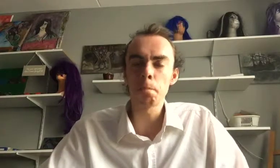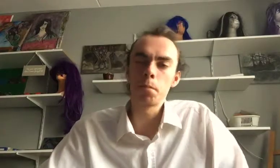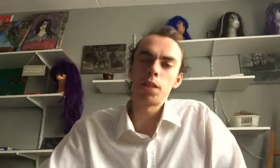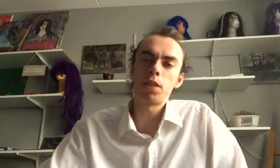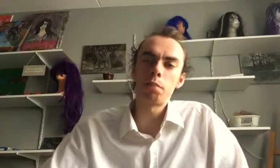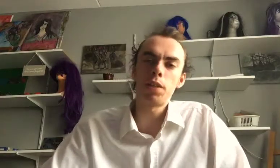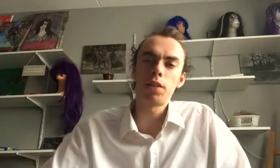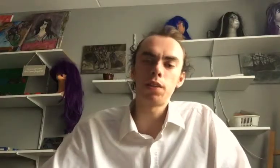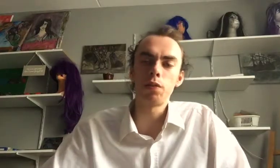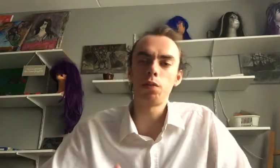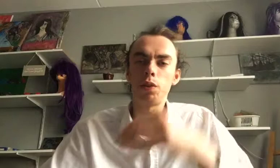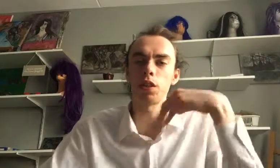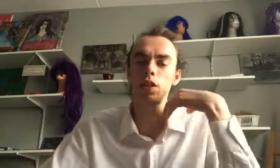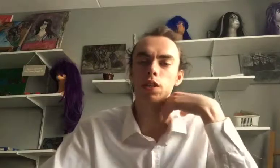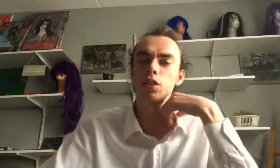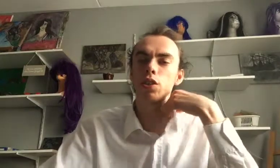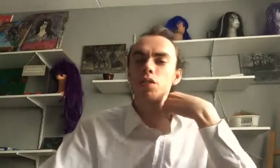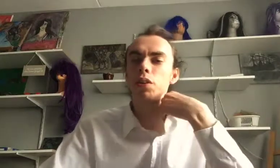that, that have been, what I say, is all,